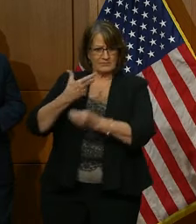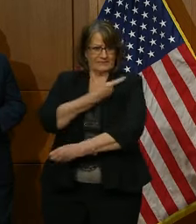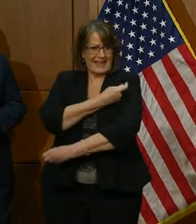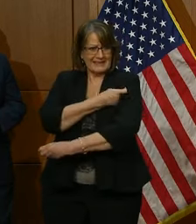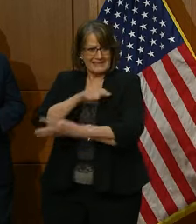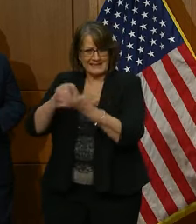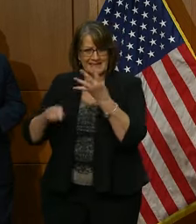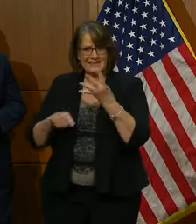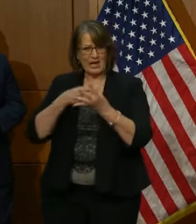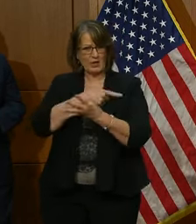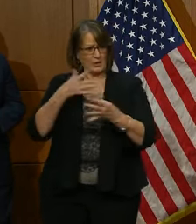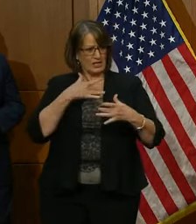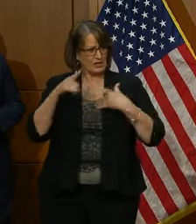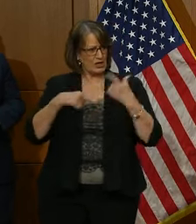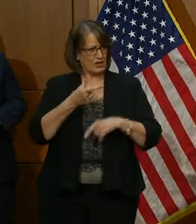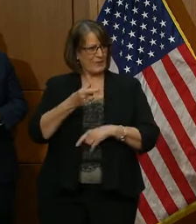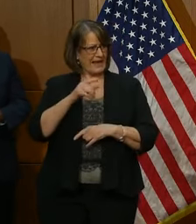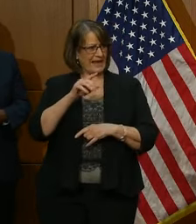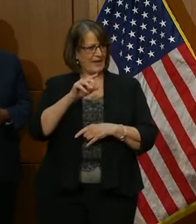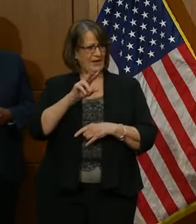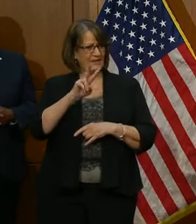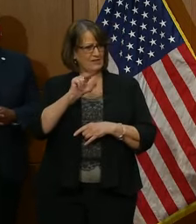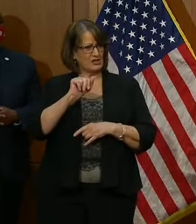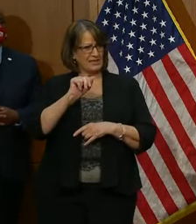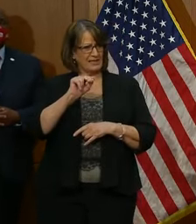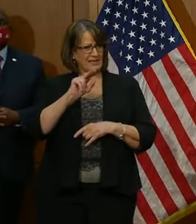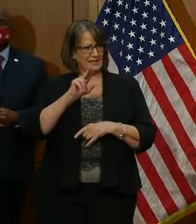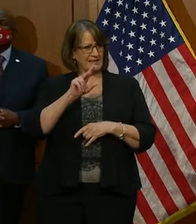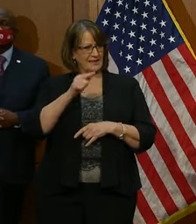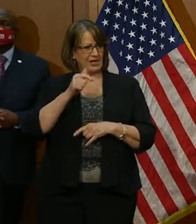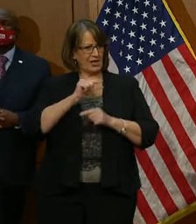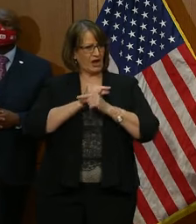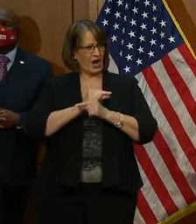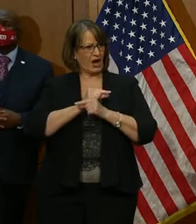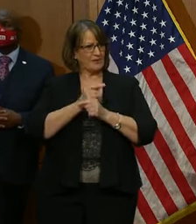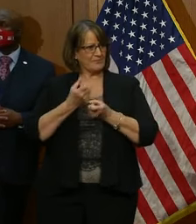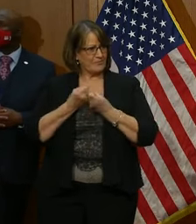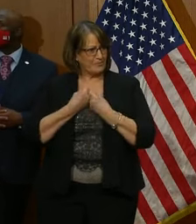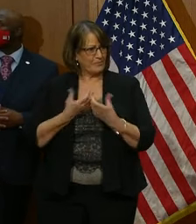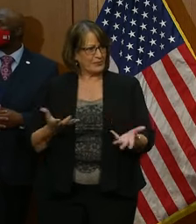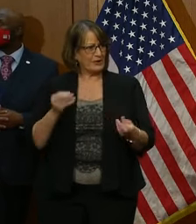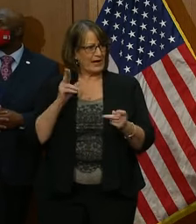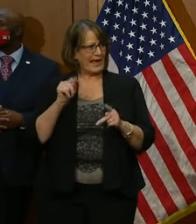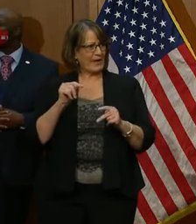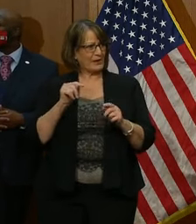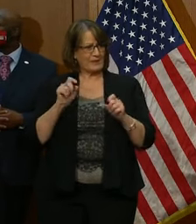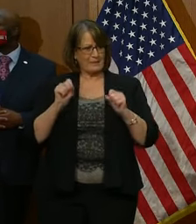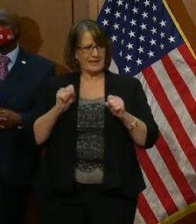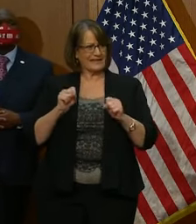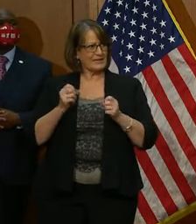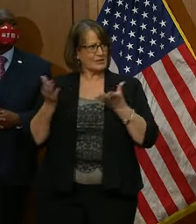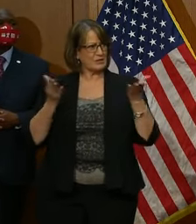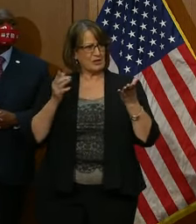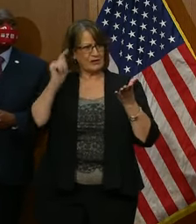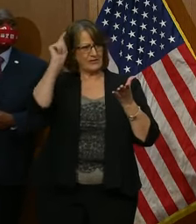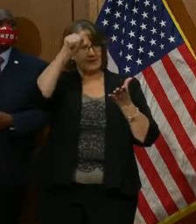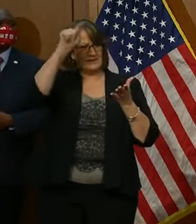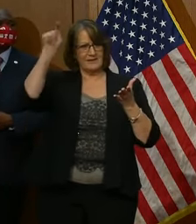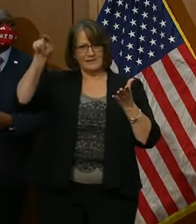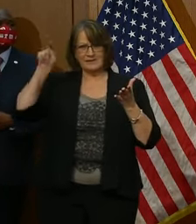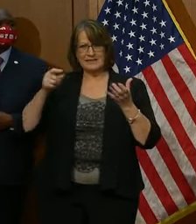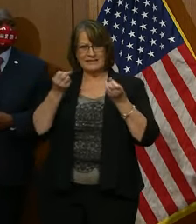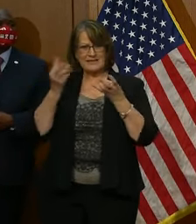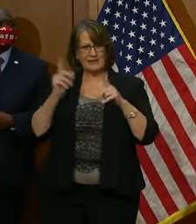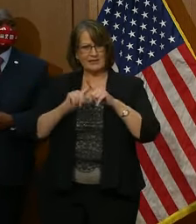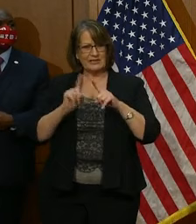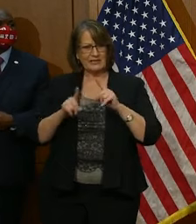about burnout or about their ability to absorb the stress of these multiple deployments? Well, Secretary Hopkins